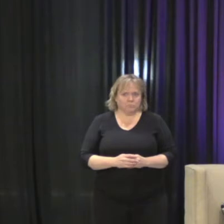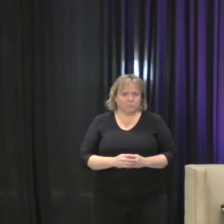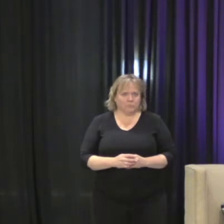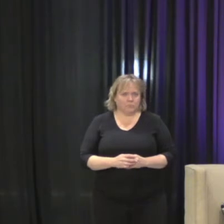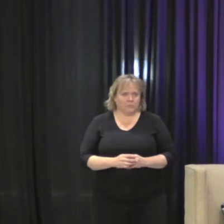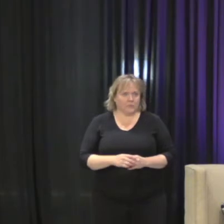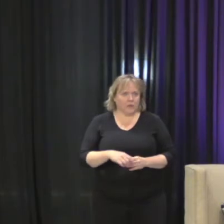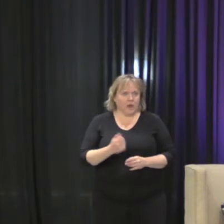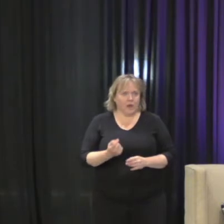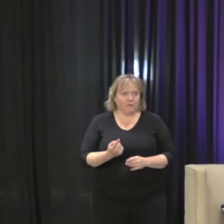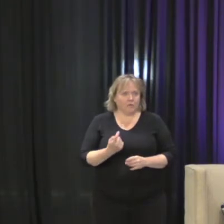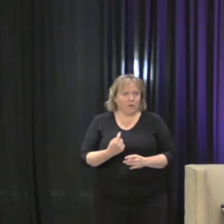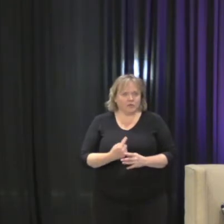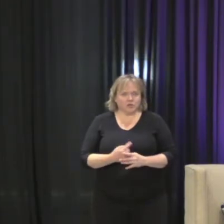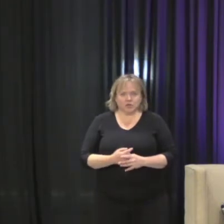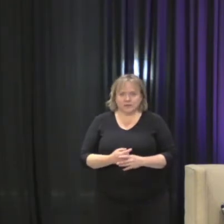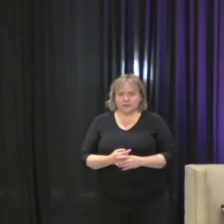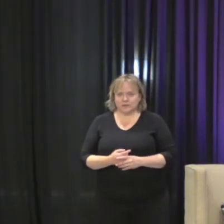Any other questions?